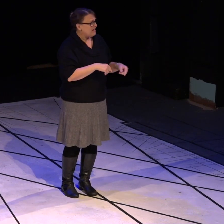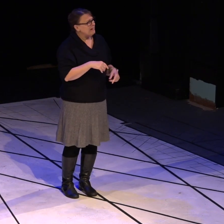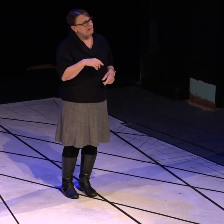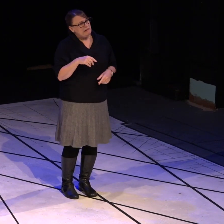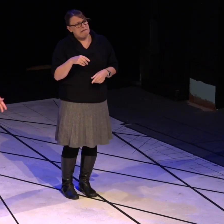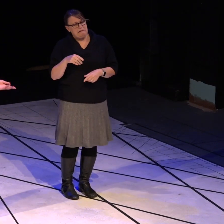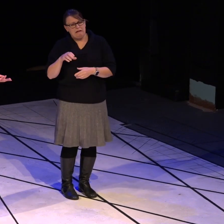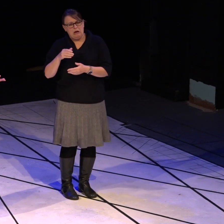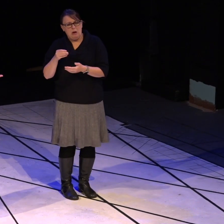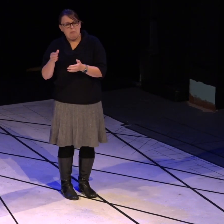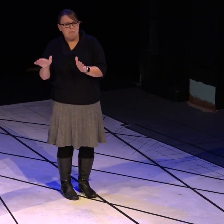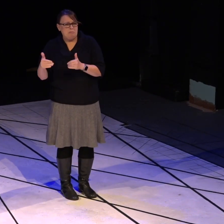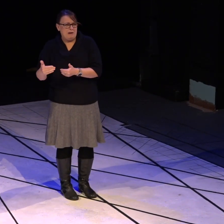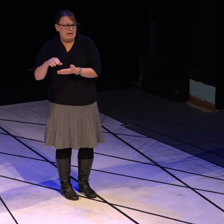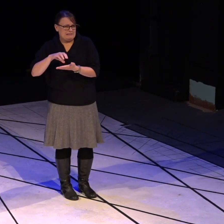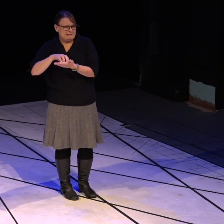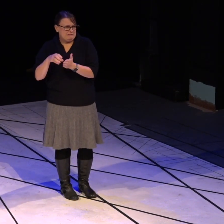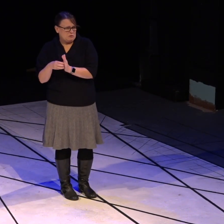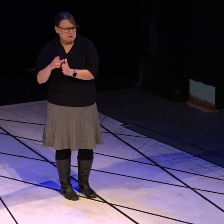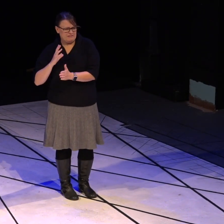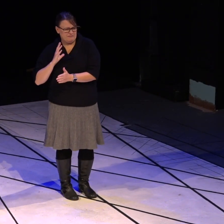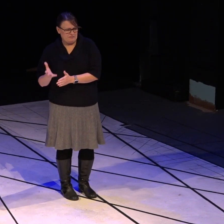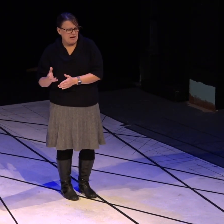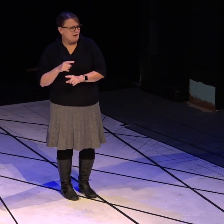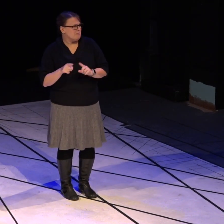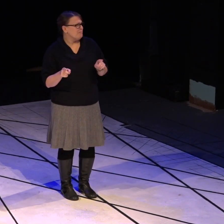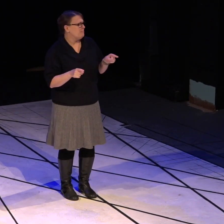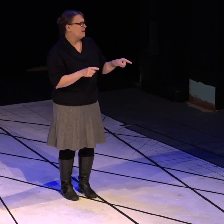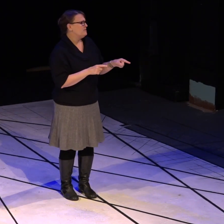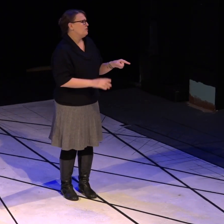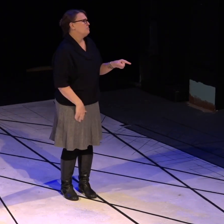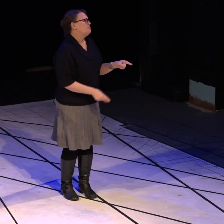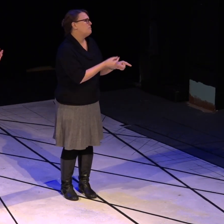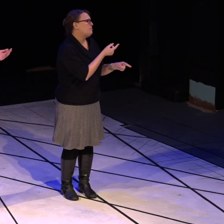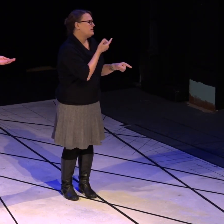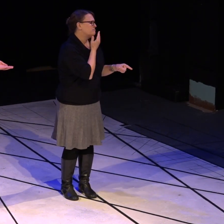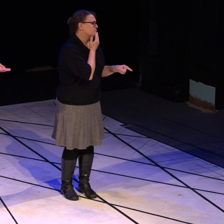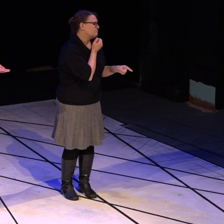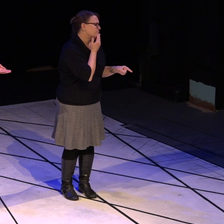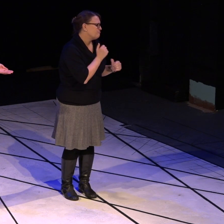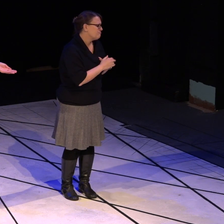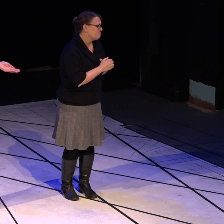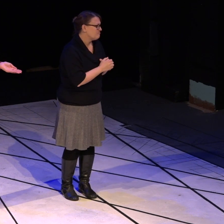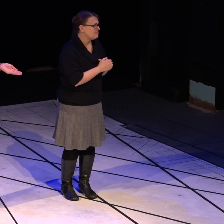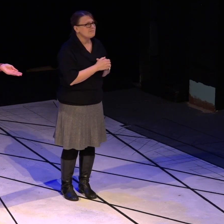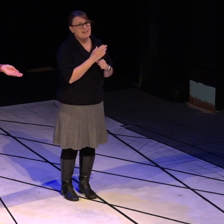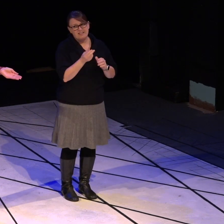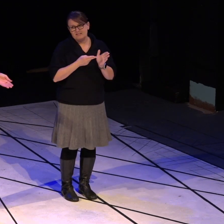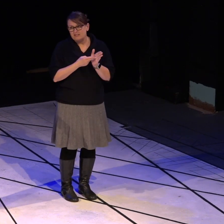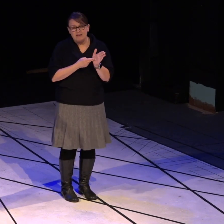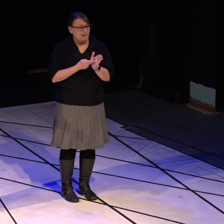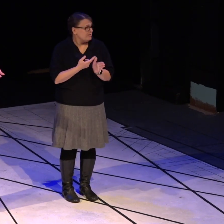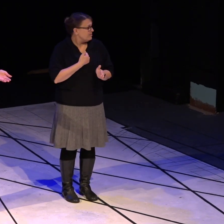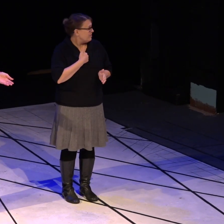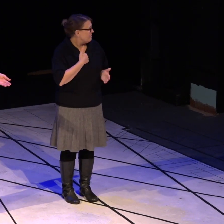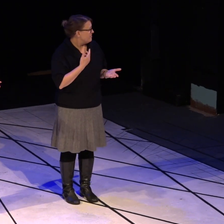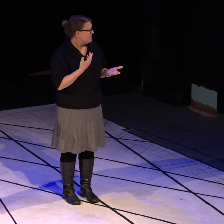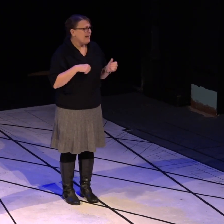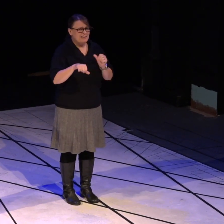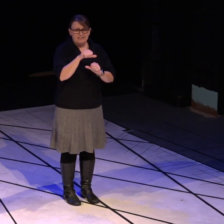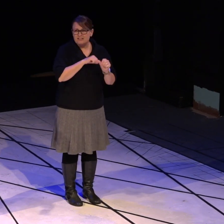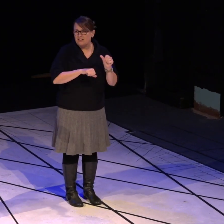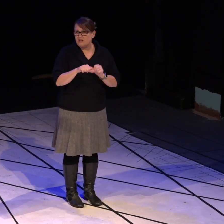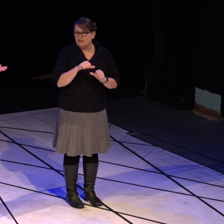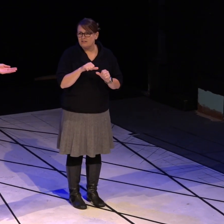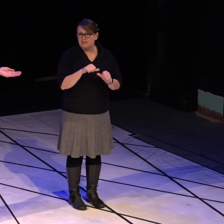support the girls in green, okay. But, oh, those puppies. And let's be honest with ourselves and with each other.